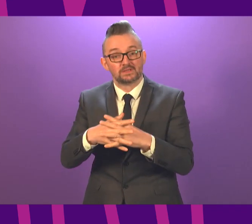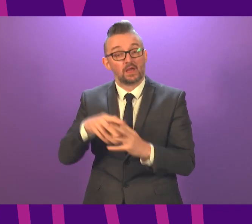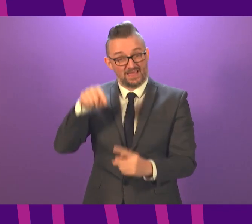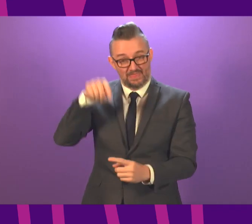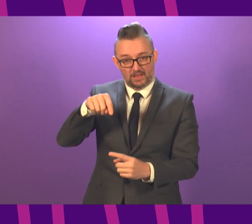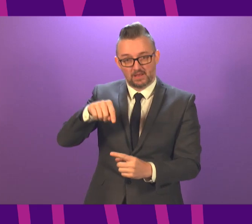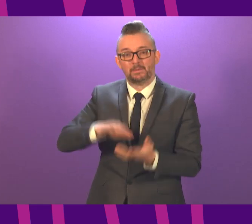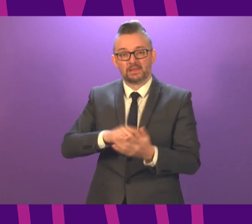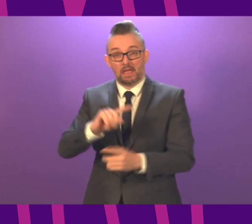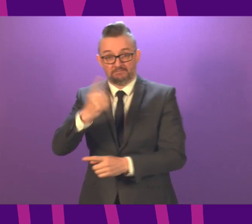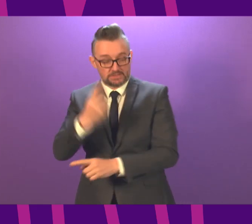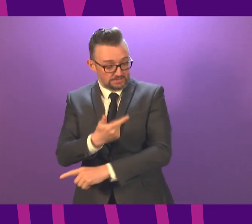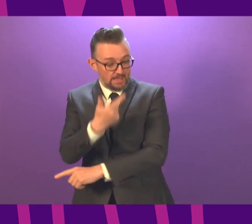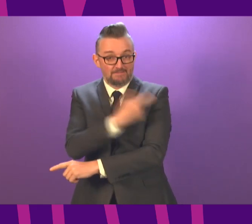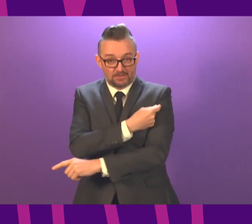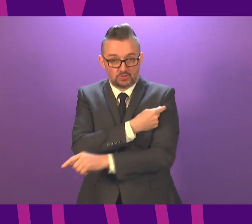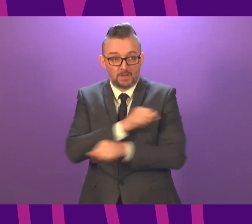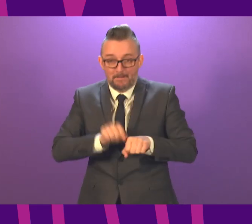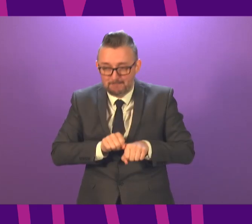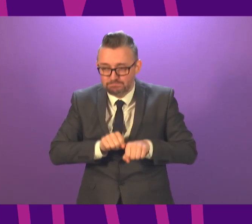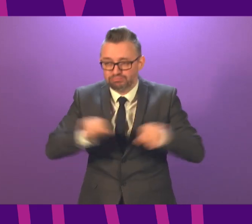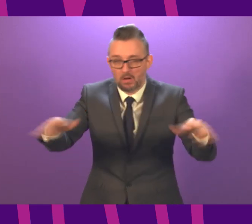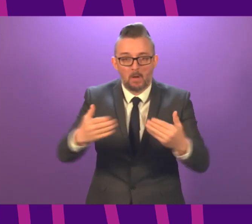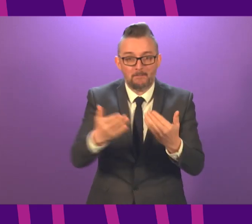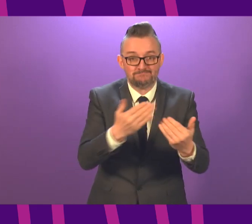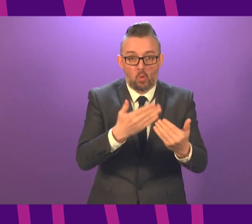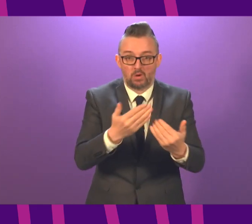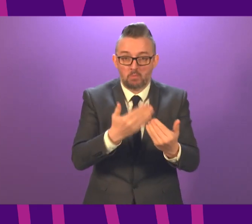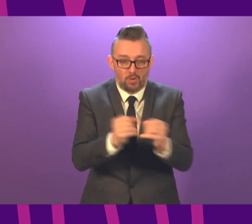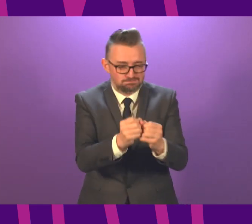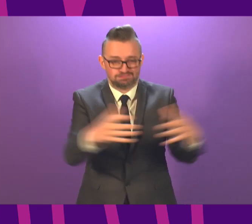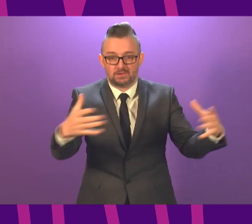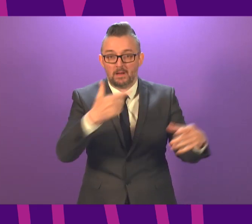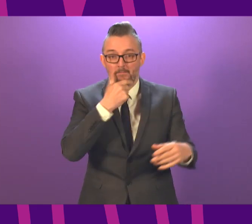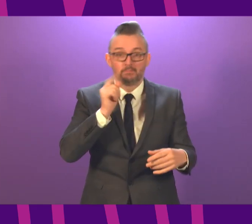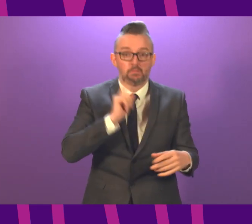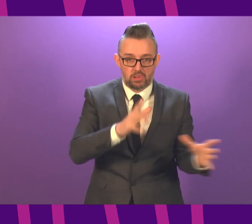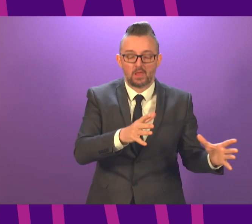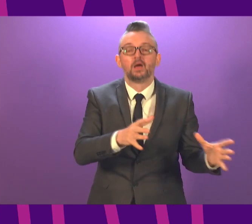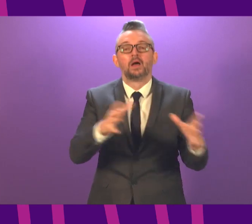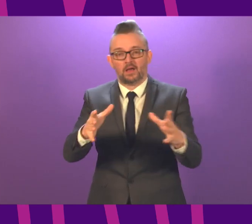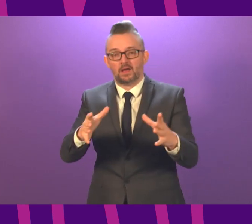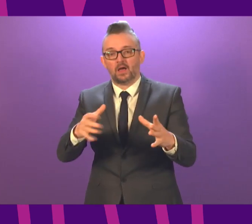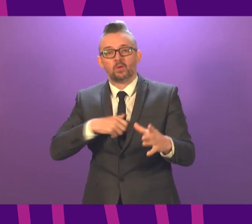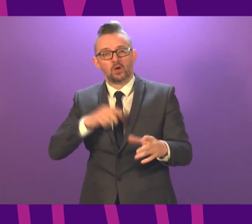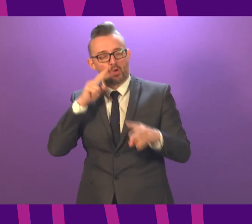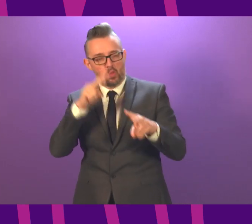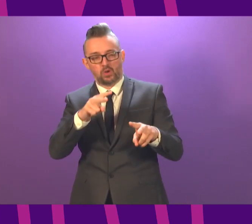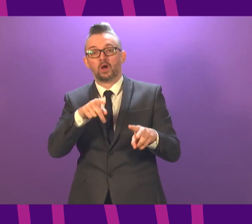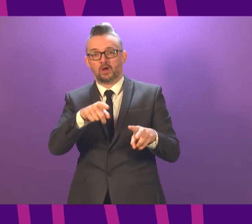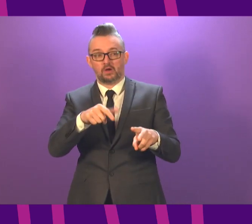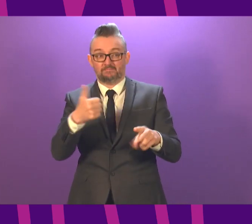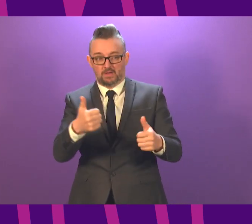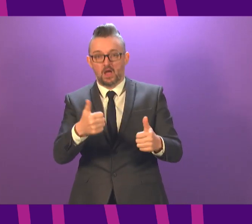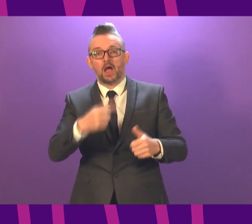That will allow us to get the first dose of vaccine to more people much more quickly. And we are making sure that we take full advantage of that as we take